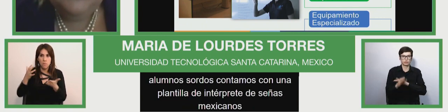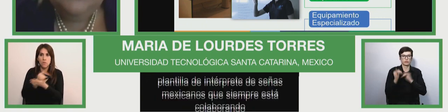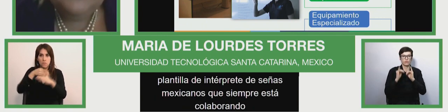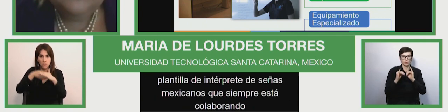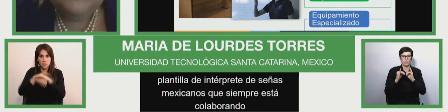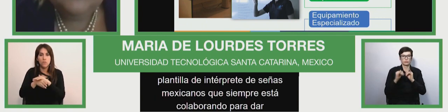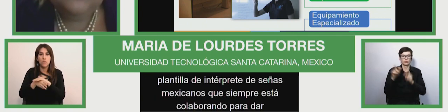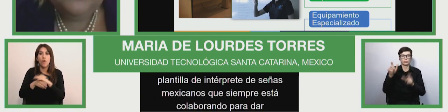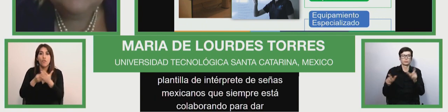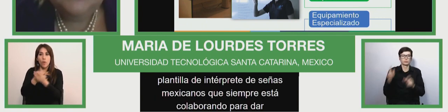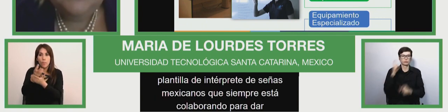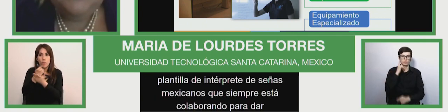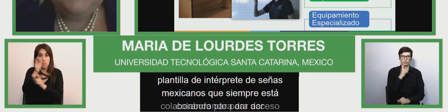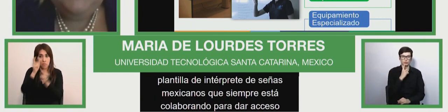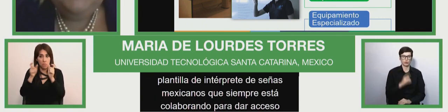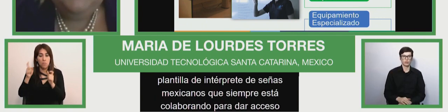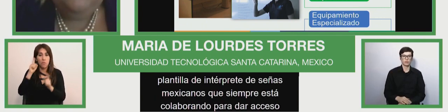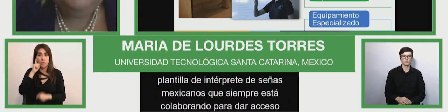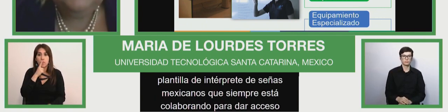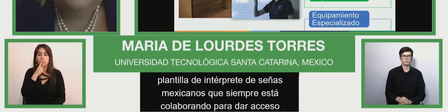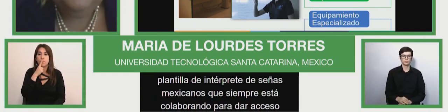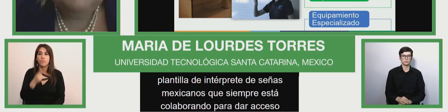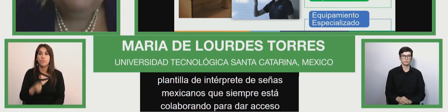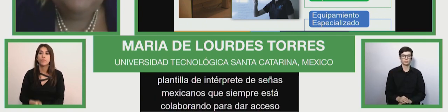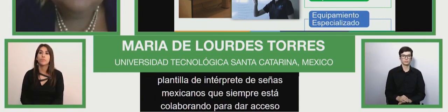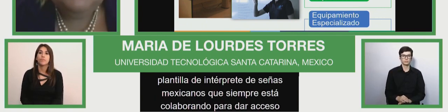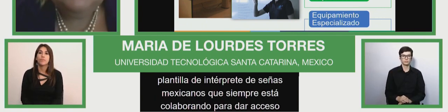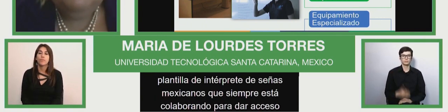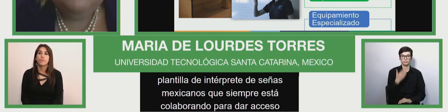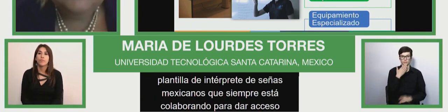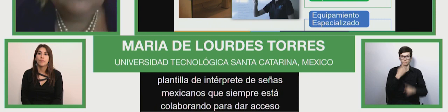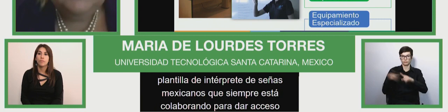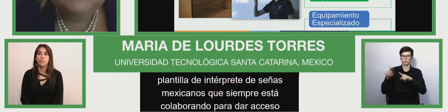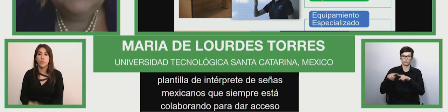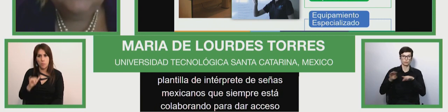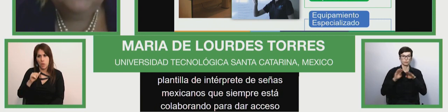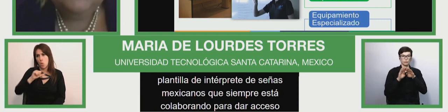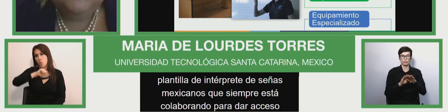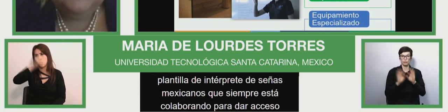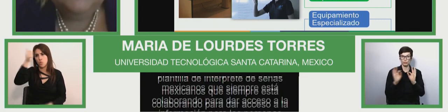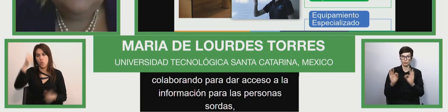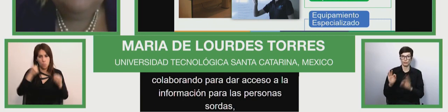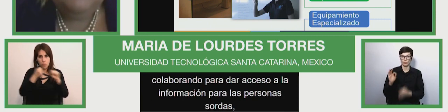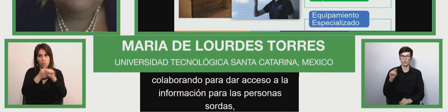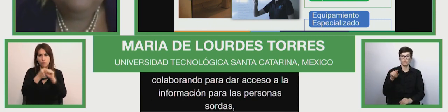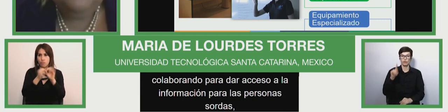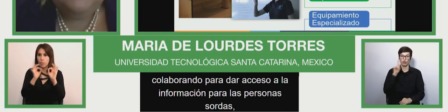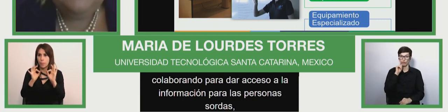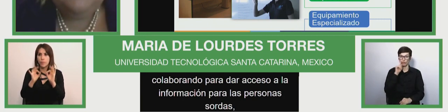have a template we have mexicans who